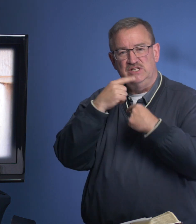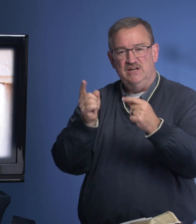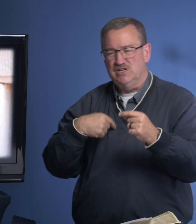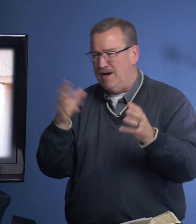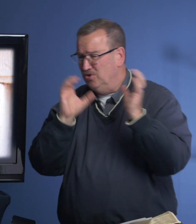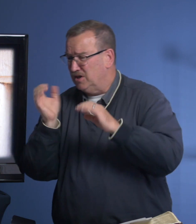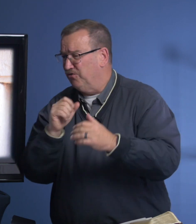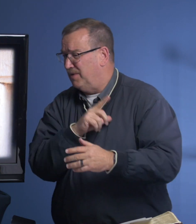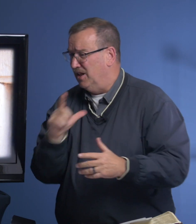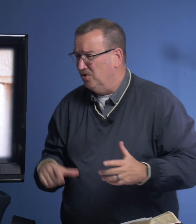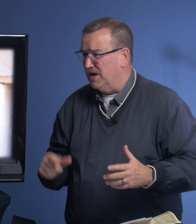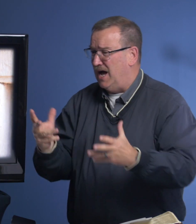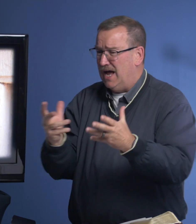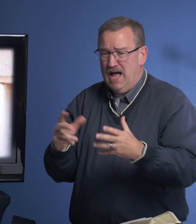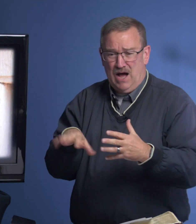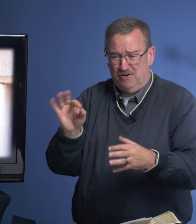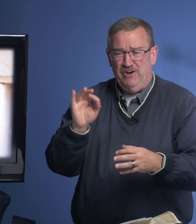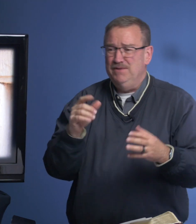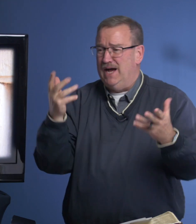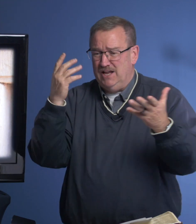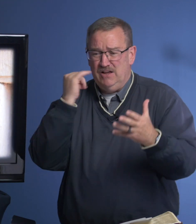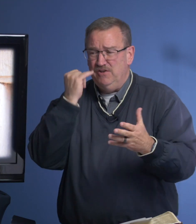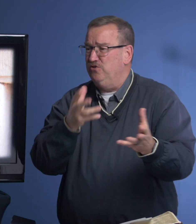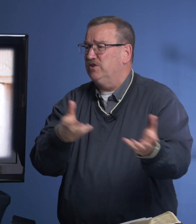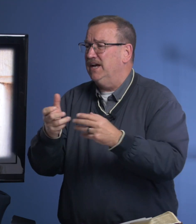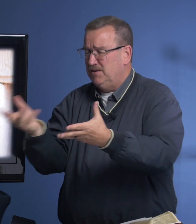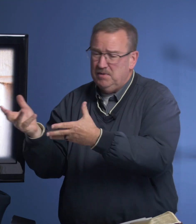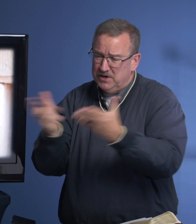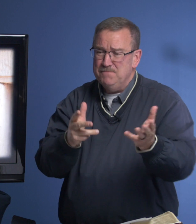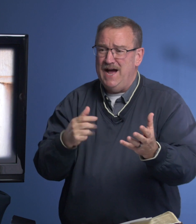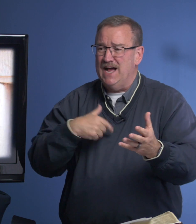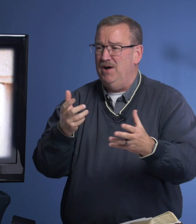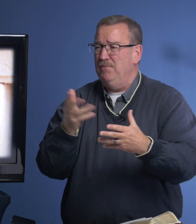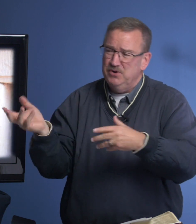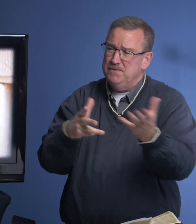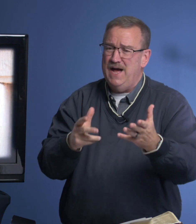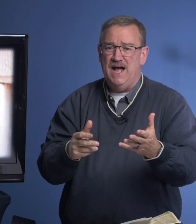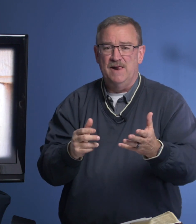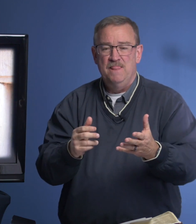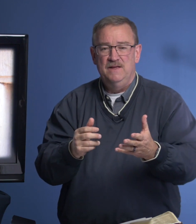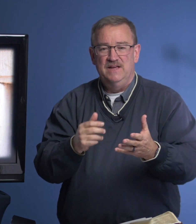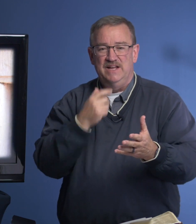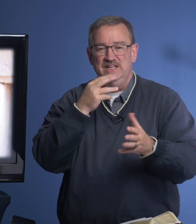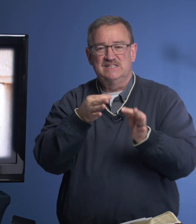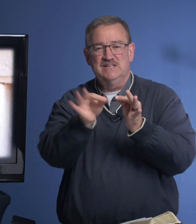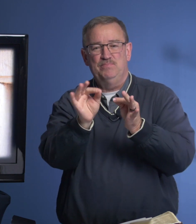tells him, I'm looking for my Lord, I want to find him. If you've taken him, bring him back. I'll bring him back. And he simply